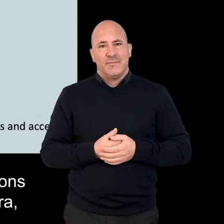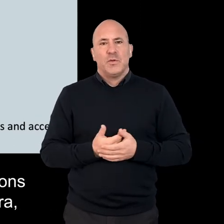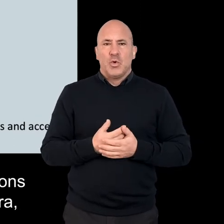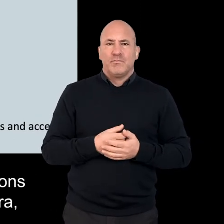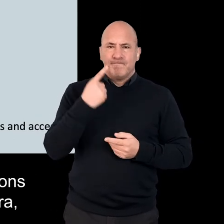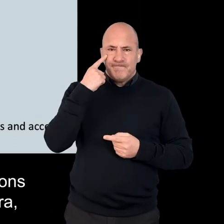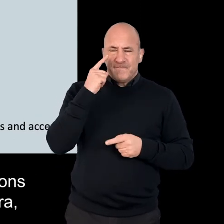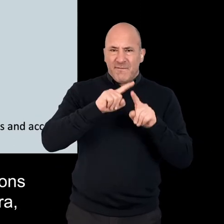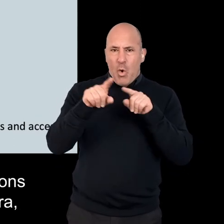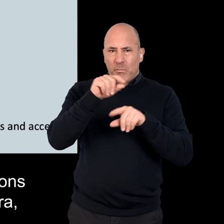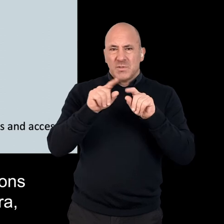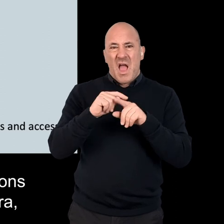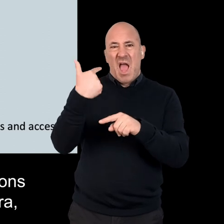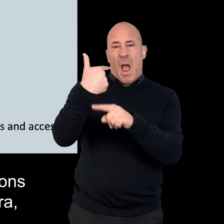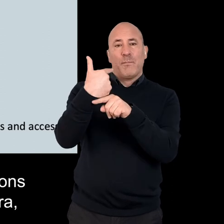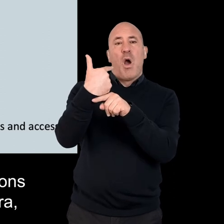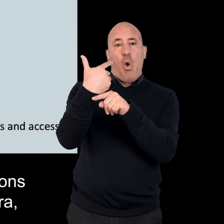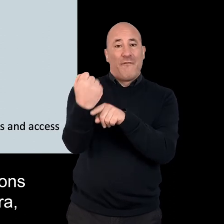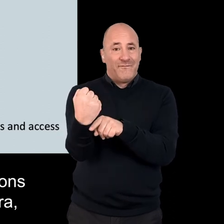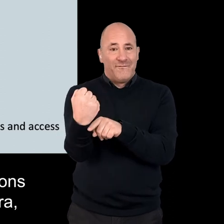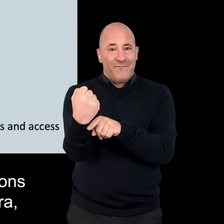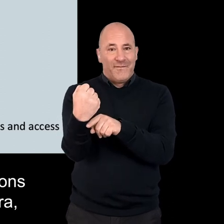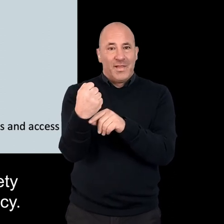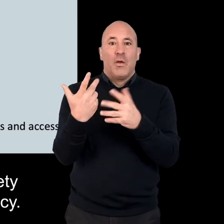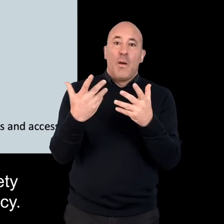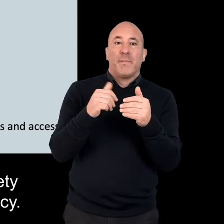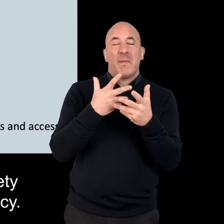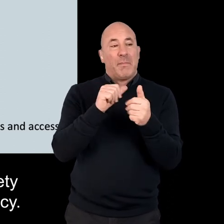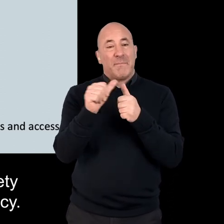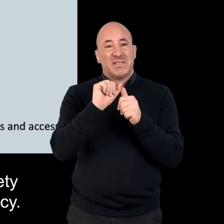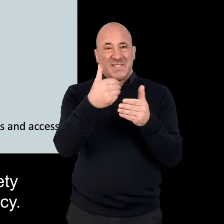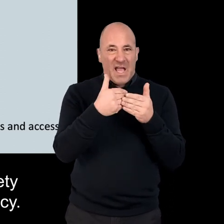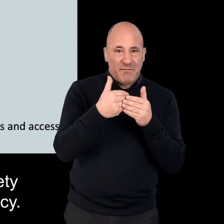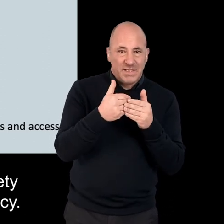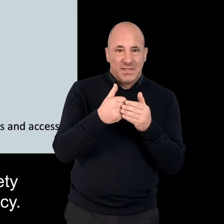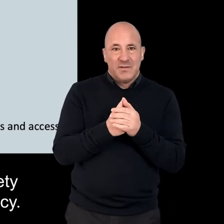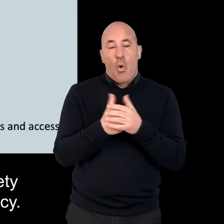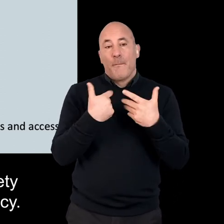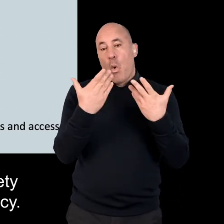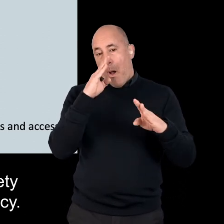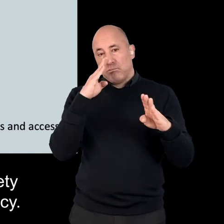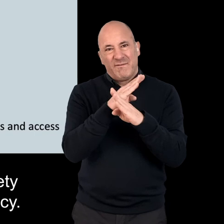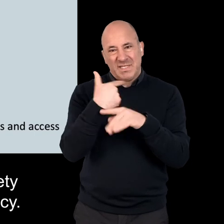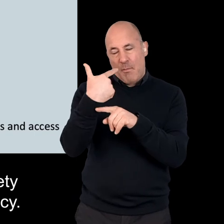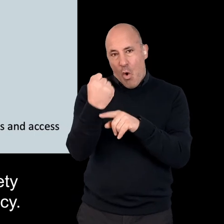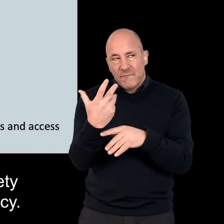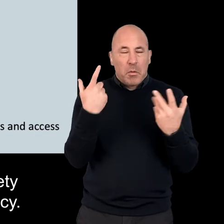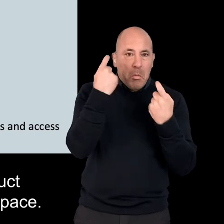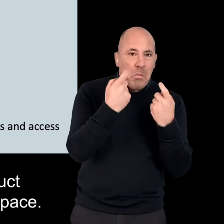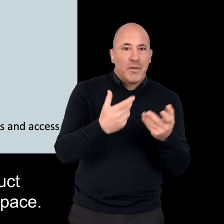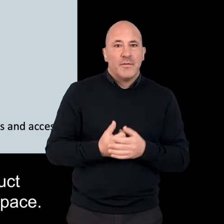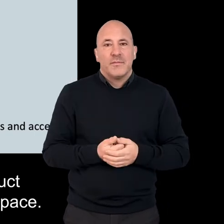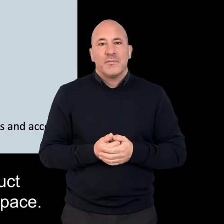When to consider different options such as turning off your camera, if it will better protect your safety or provide you with more privacy.